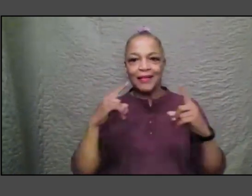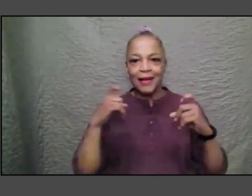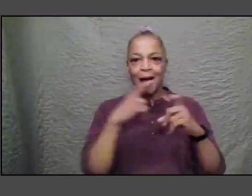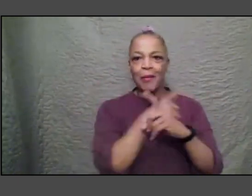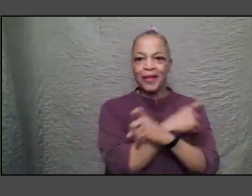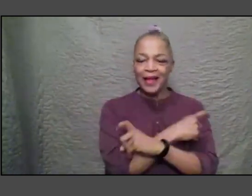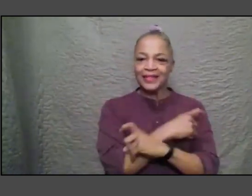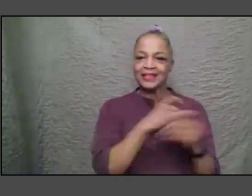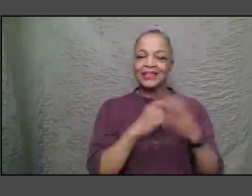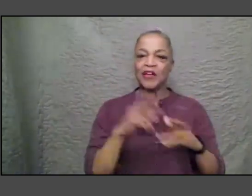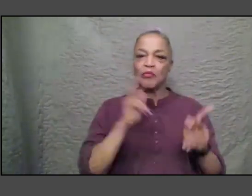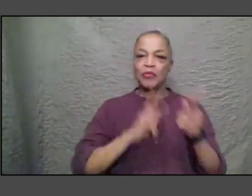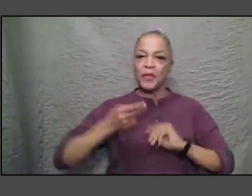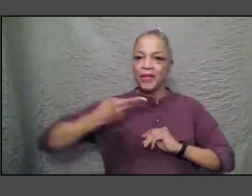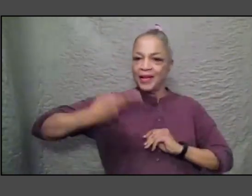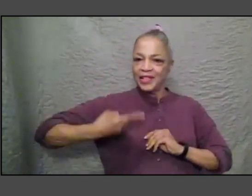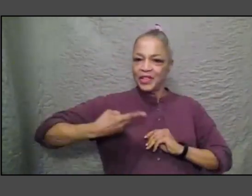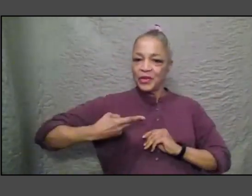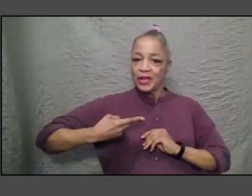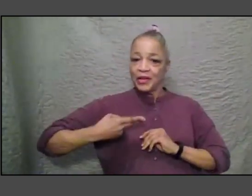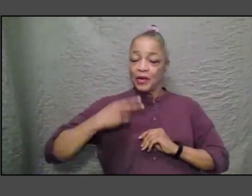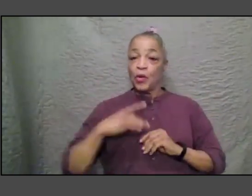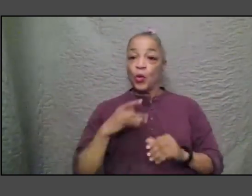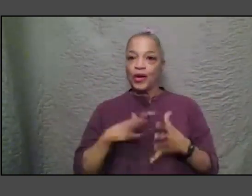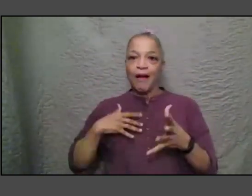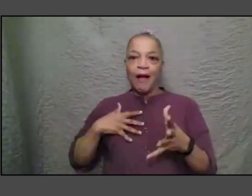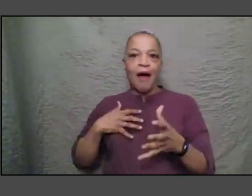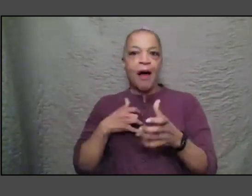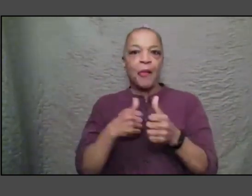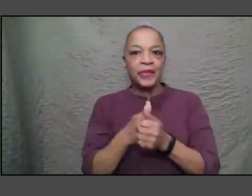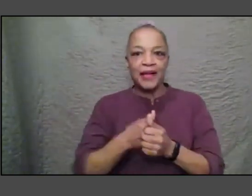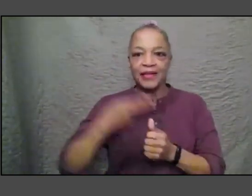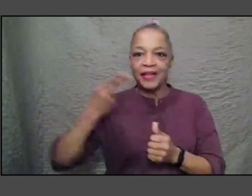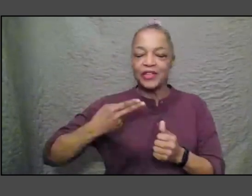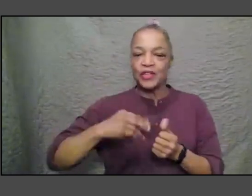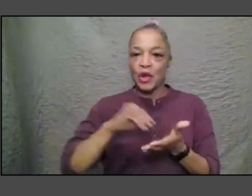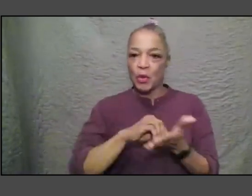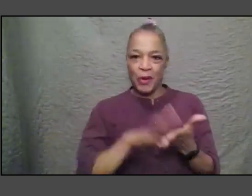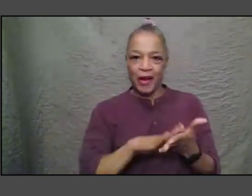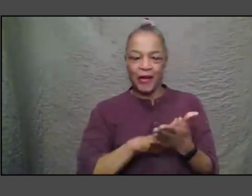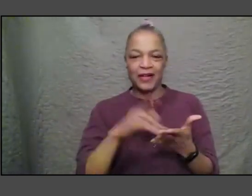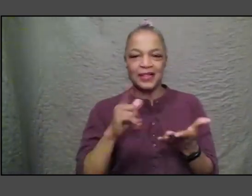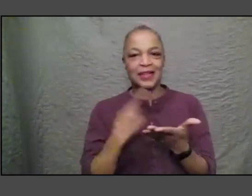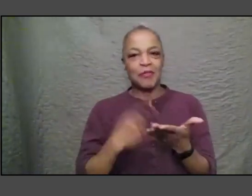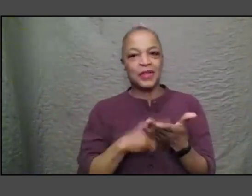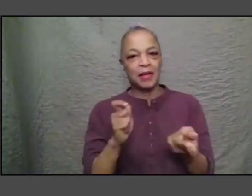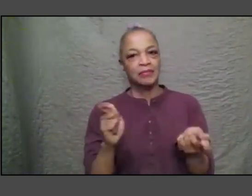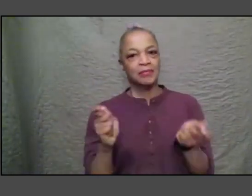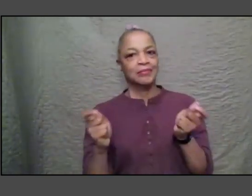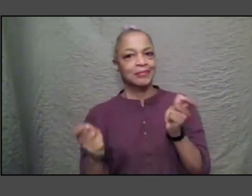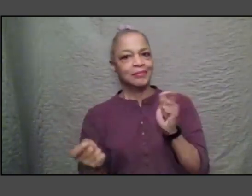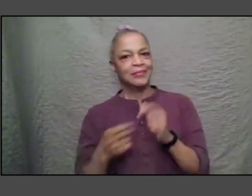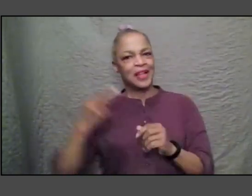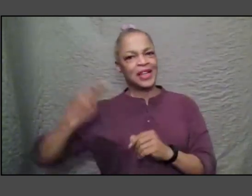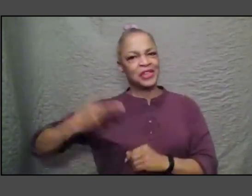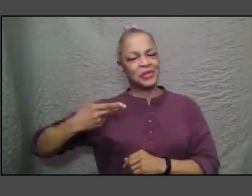rightfully update the historic record and sometimes revise those histories how do we balance the sentiment